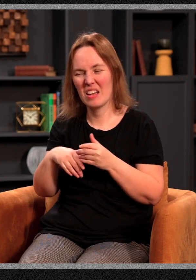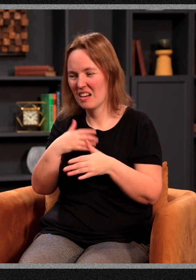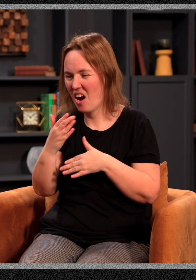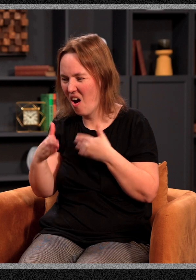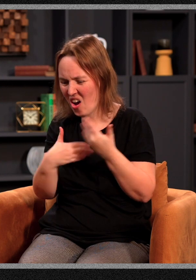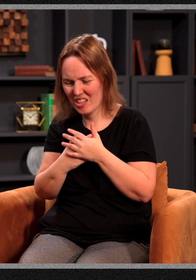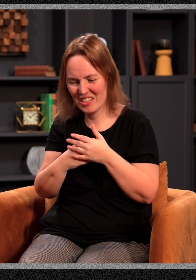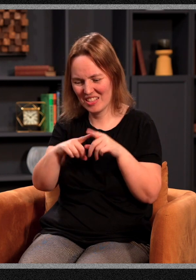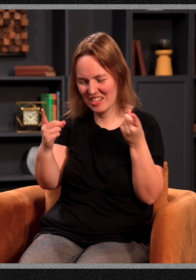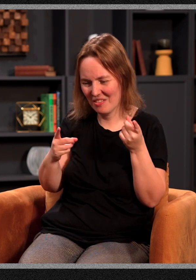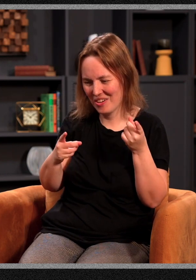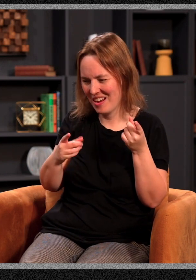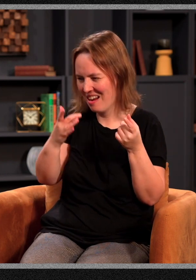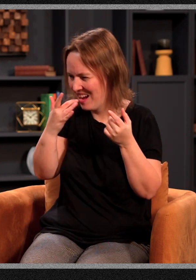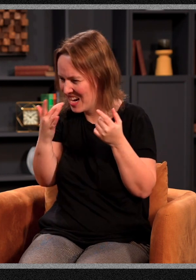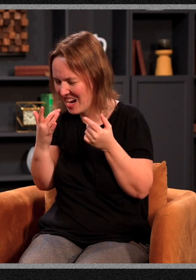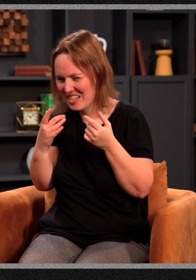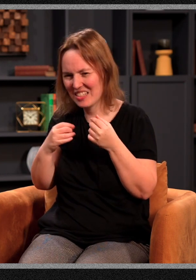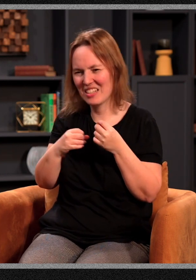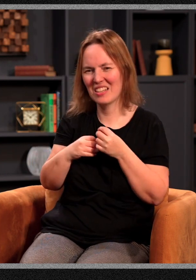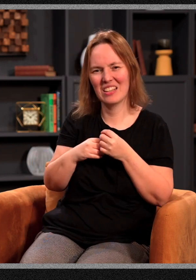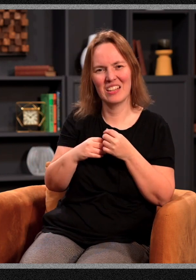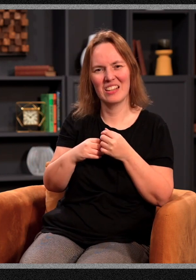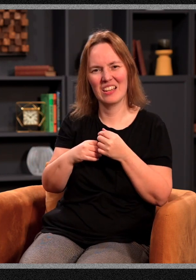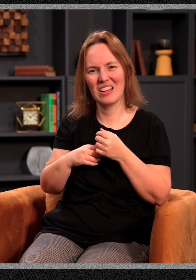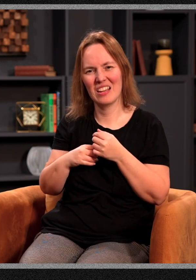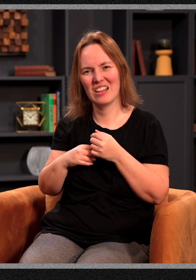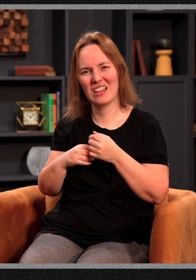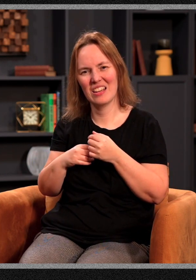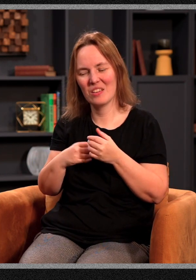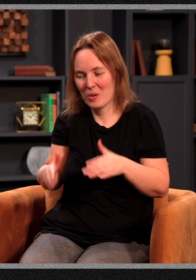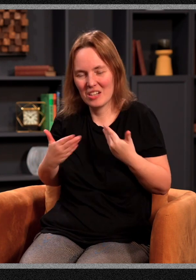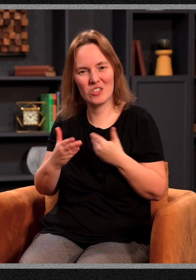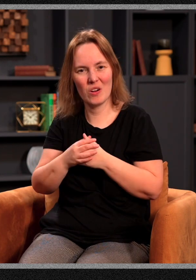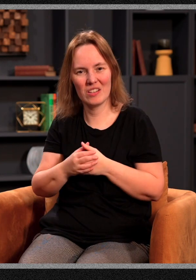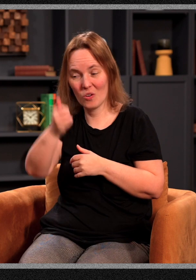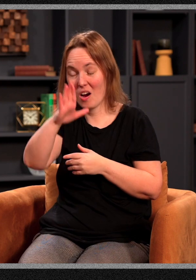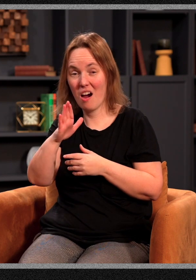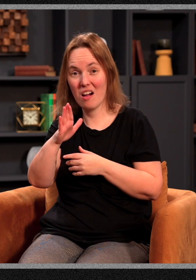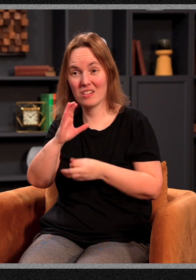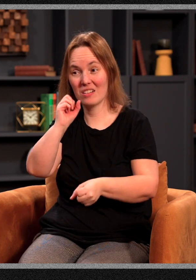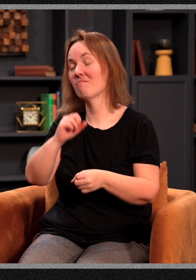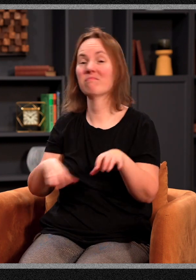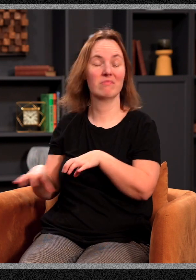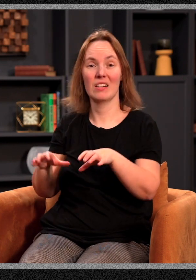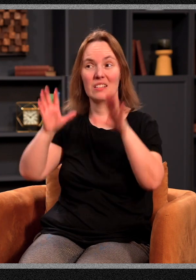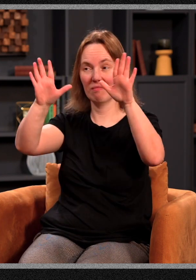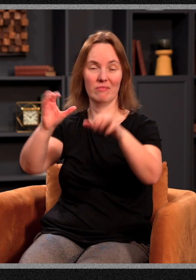creates all these different flavors and colors that we are able to enjoy. So God performs this miracle in our human